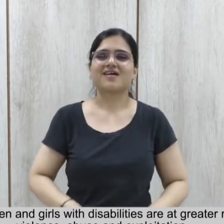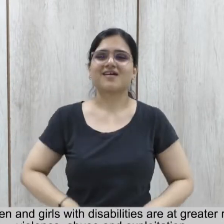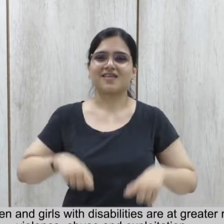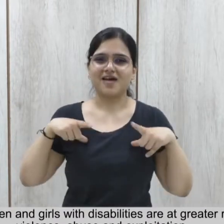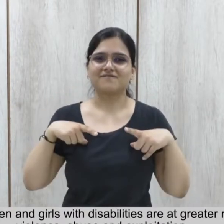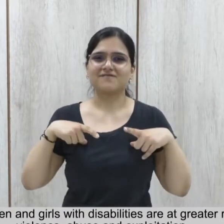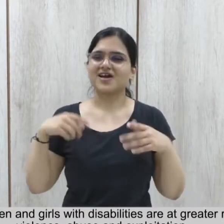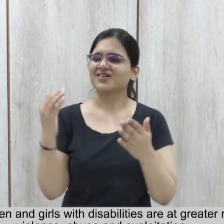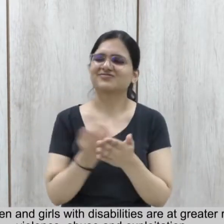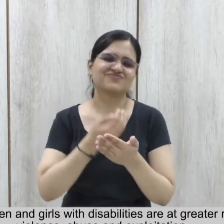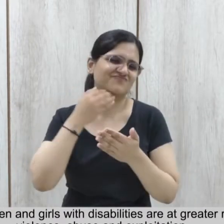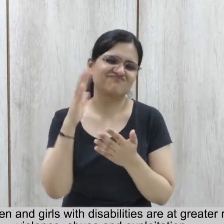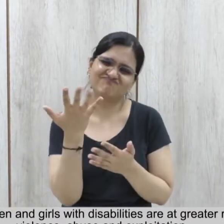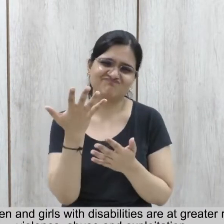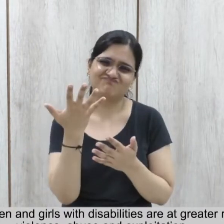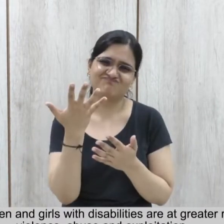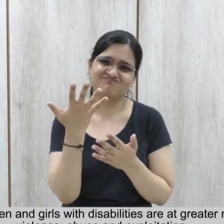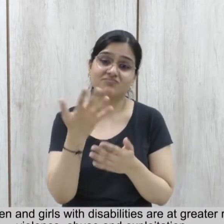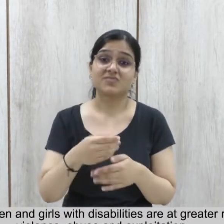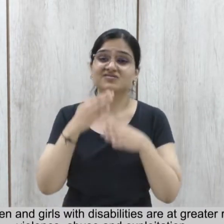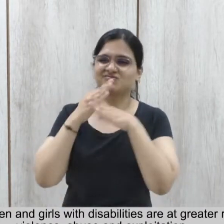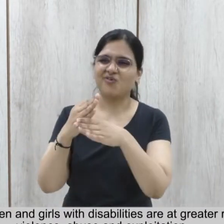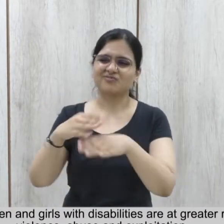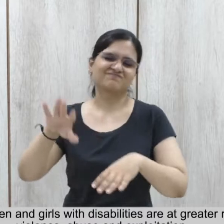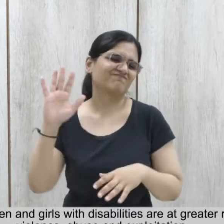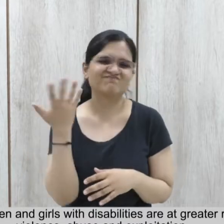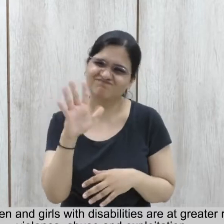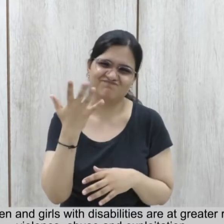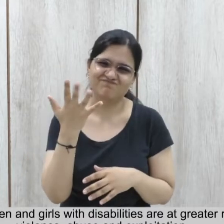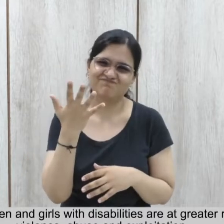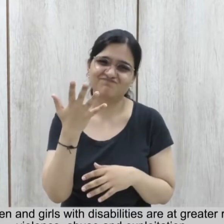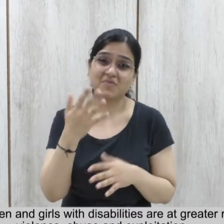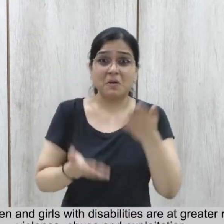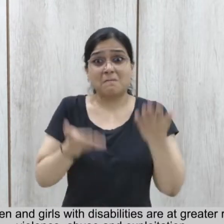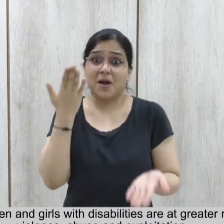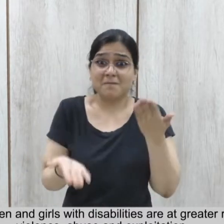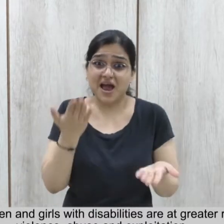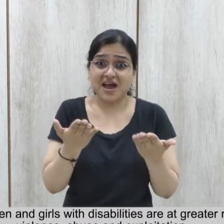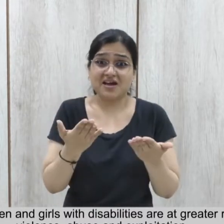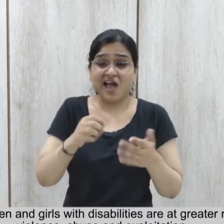at a greater risk and are prone